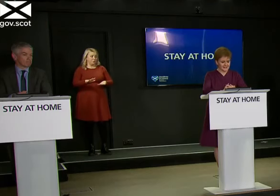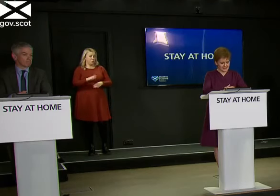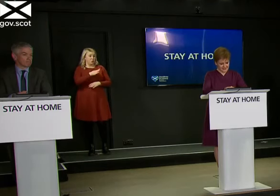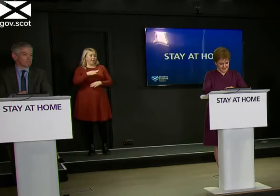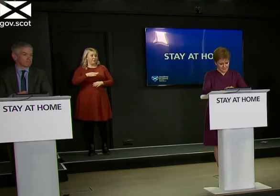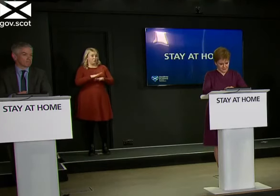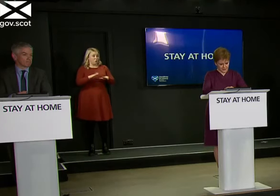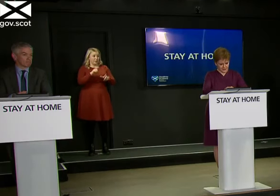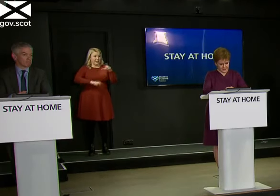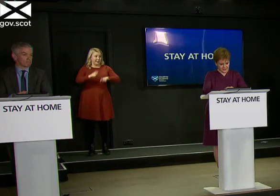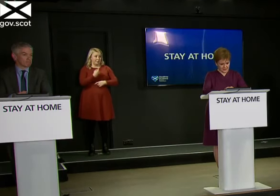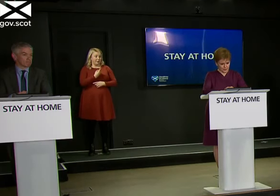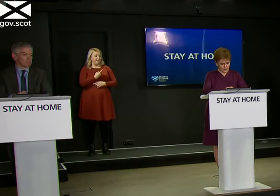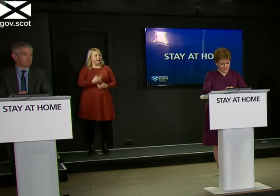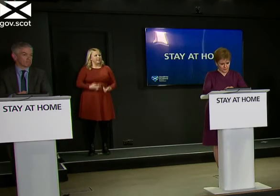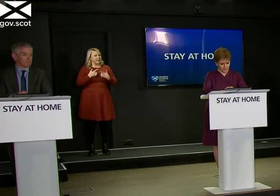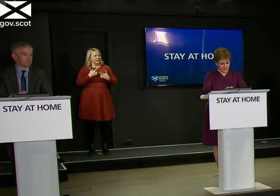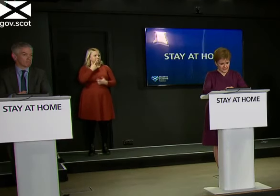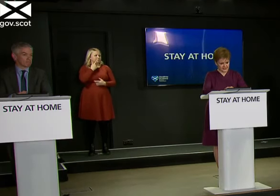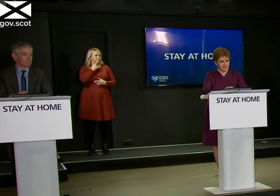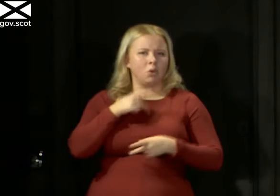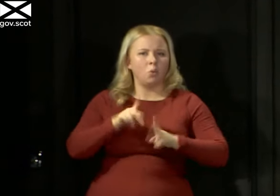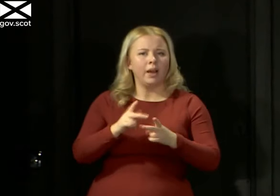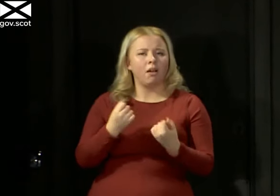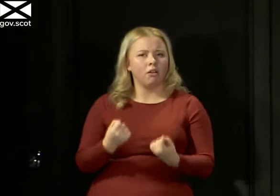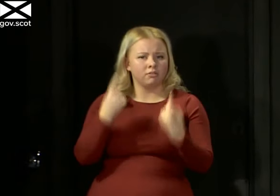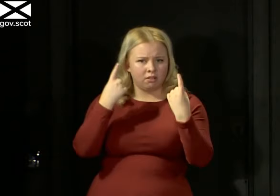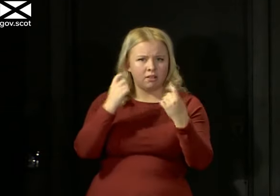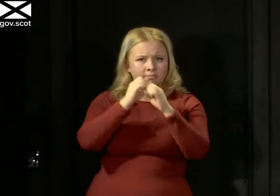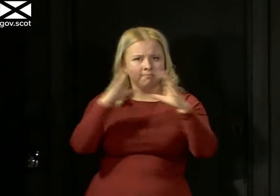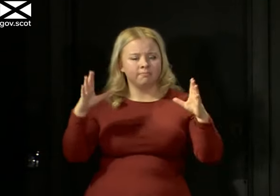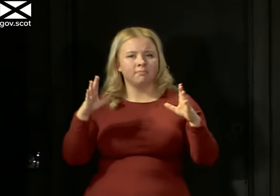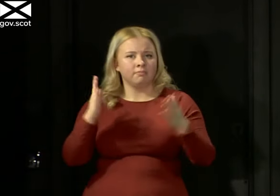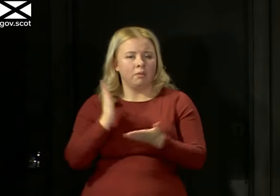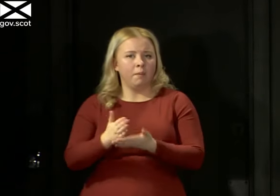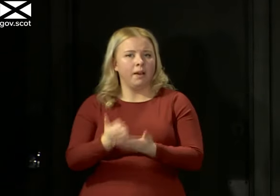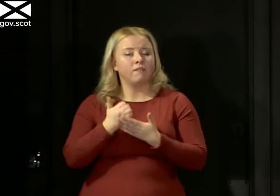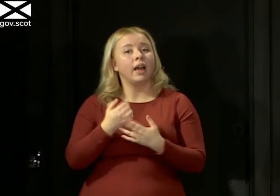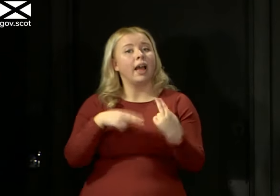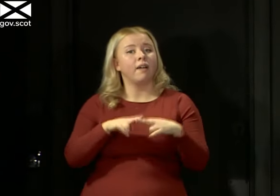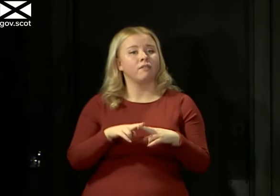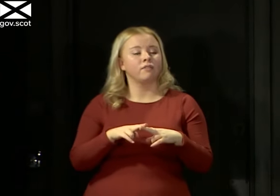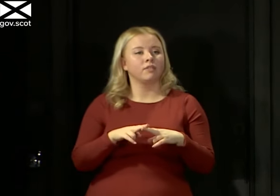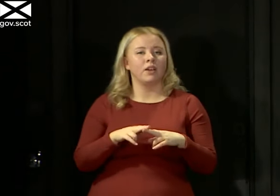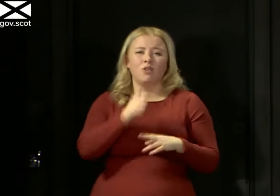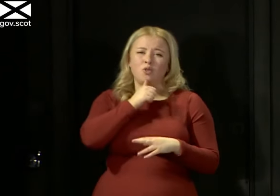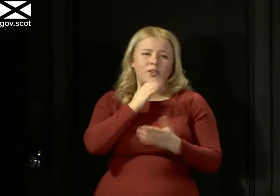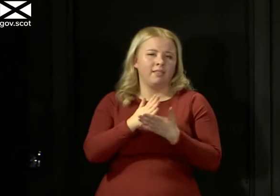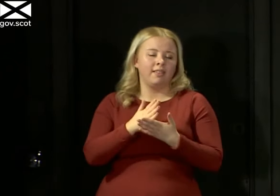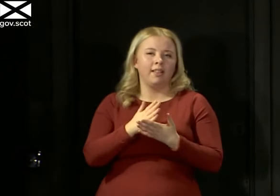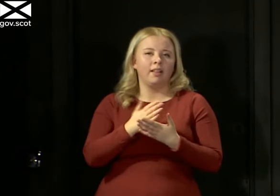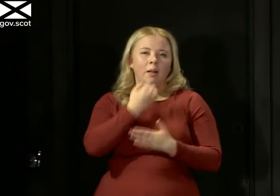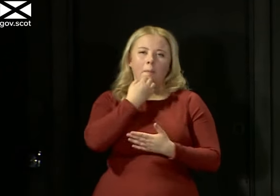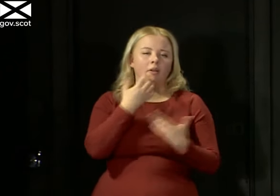scientist, I find the kind of simpler ways of understanding this obviously quite helpful. If you've got, and I'm using purely illustrative